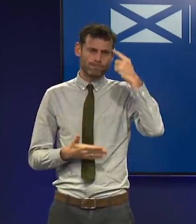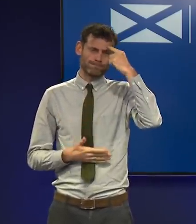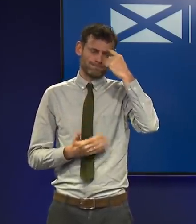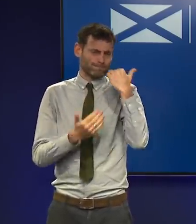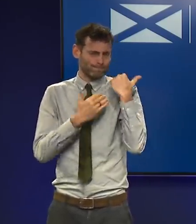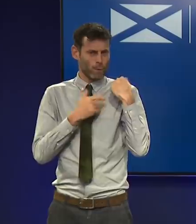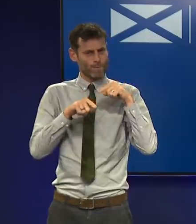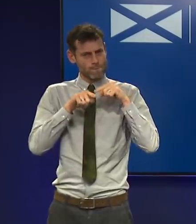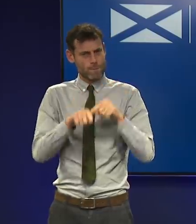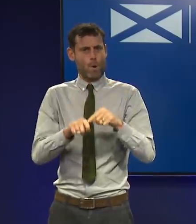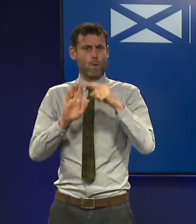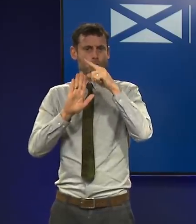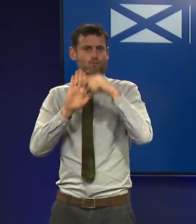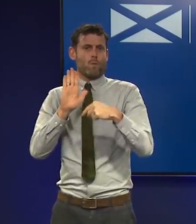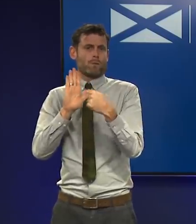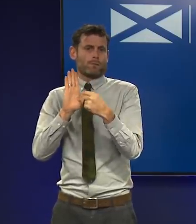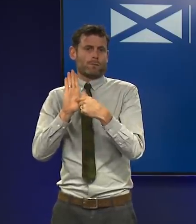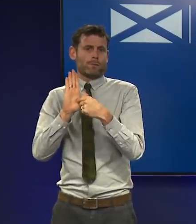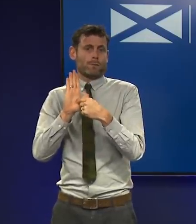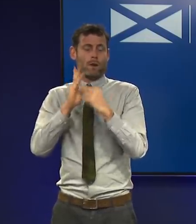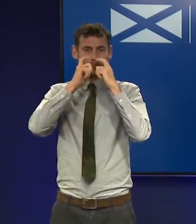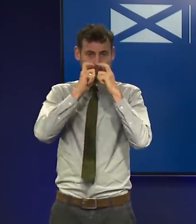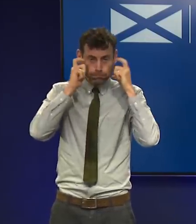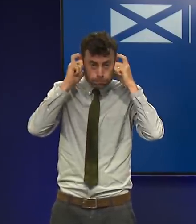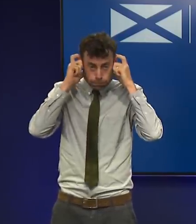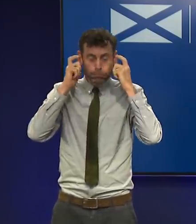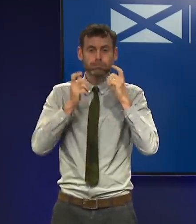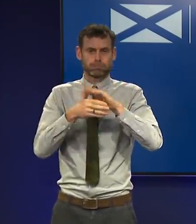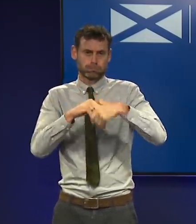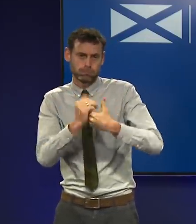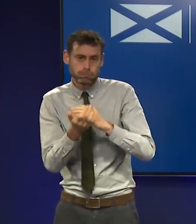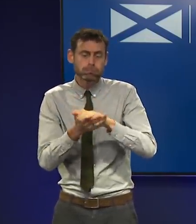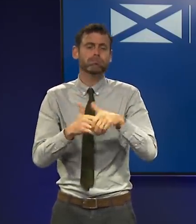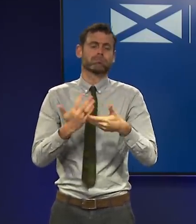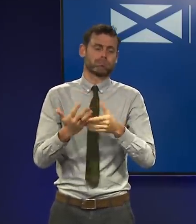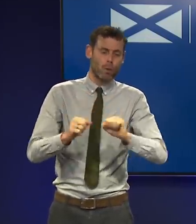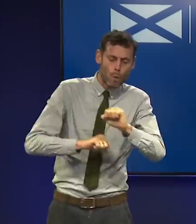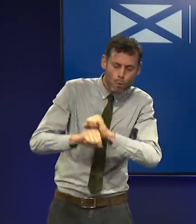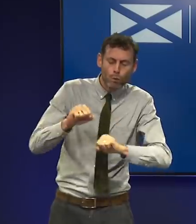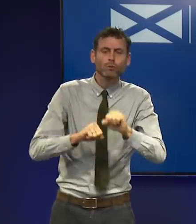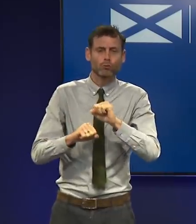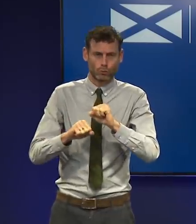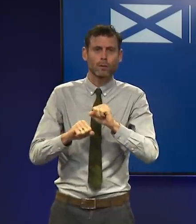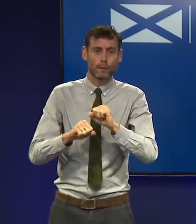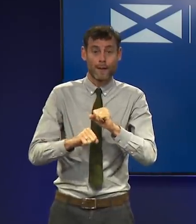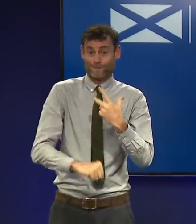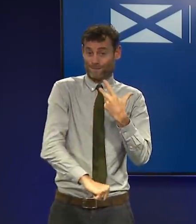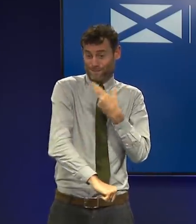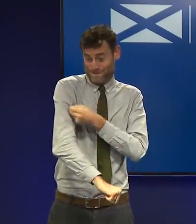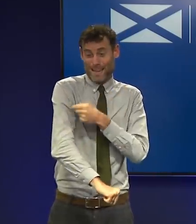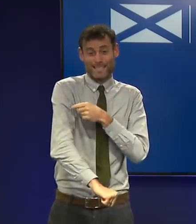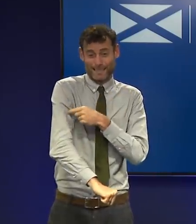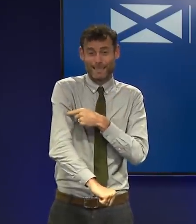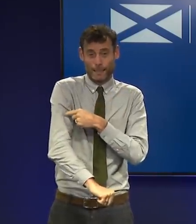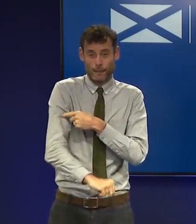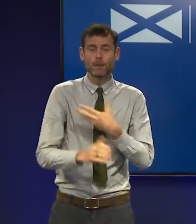with all existing precautions. Face coverings, hygiene like washing hands and surfaces, getting vaccinated and